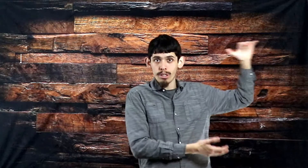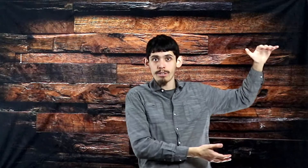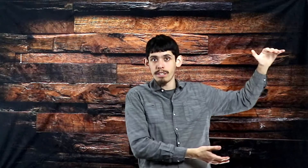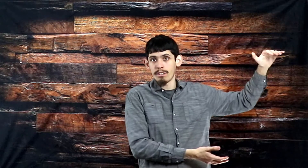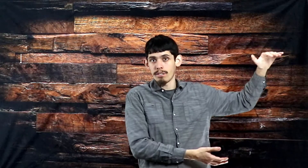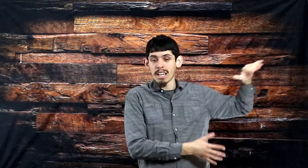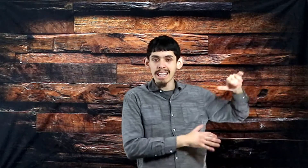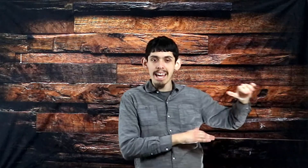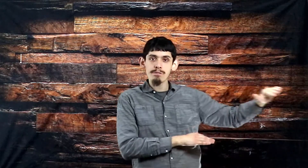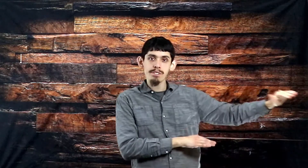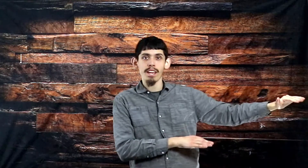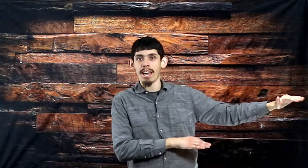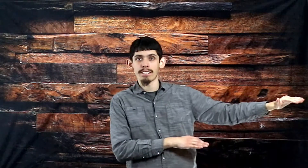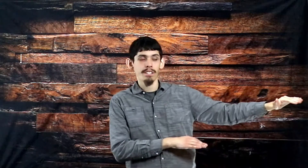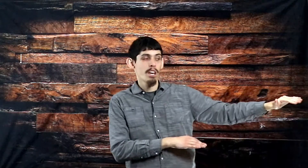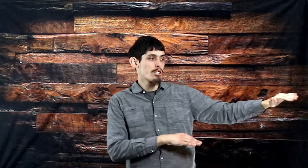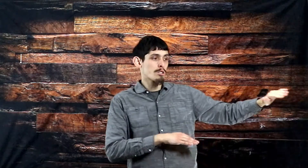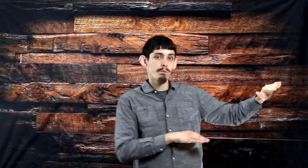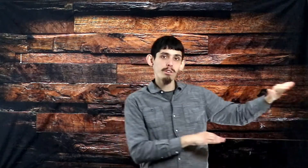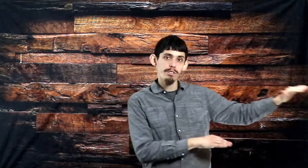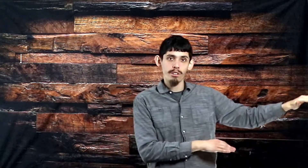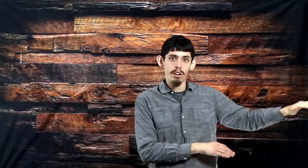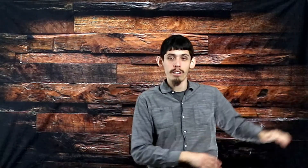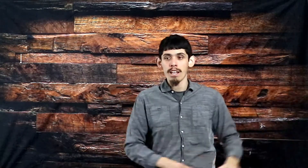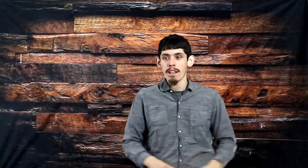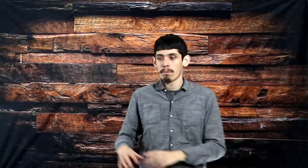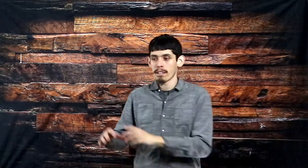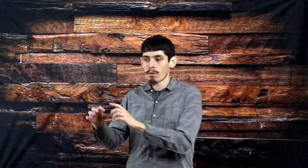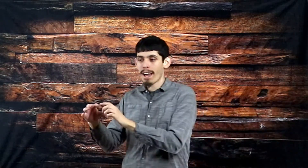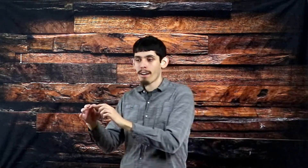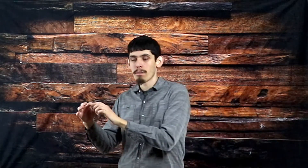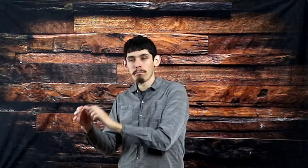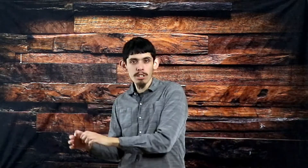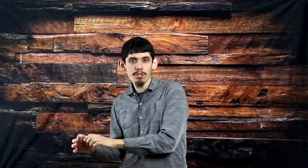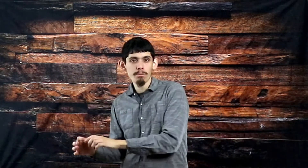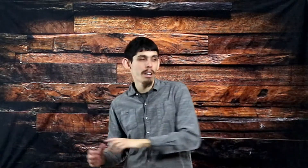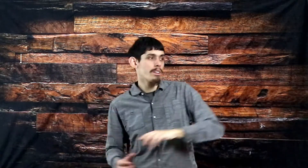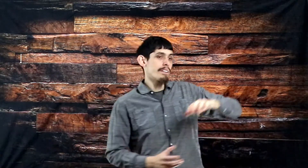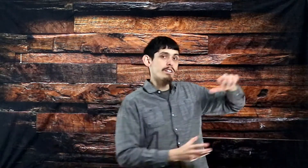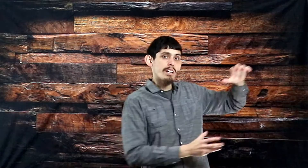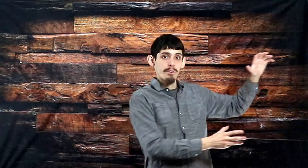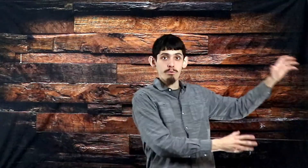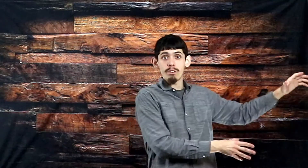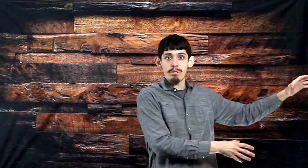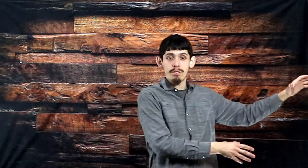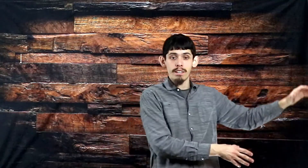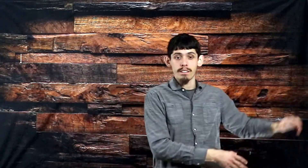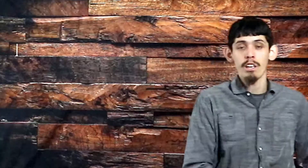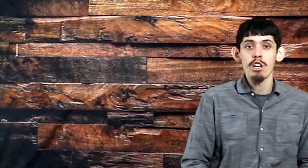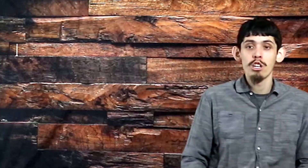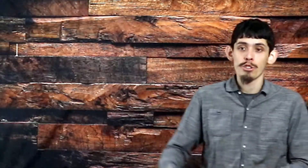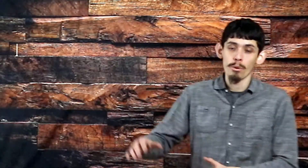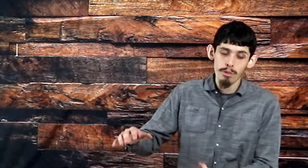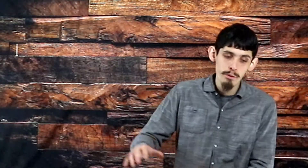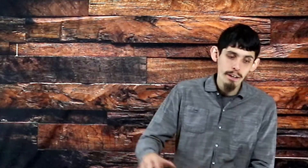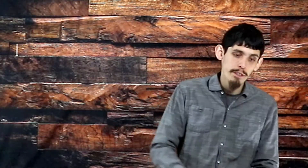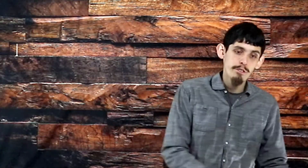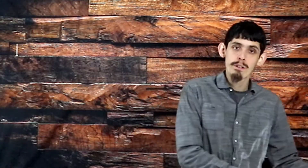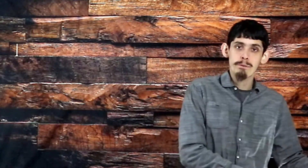deal, the life-size sports car. But you have the miniature model, and then you've got the real thing. So throughout the scriptures,